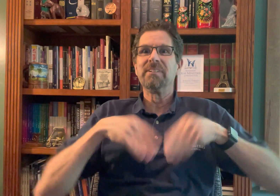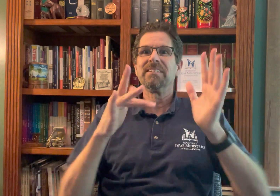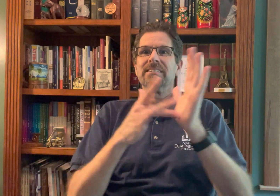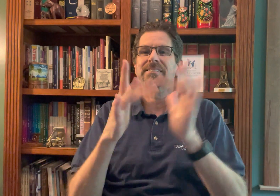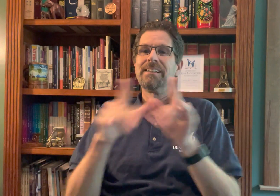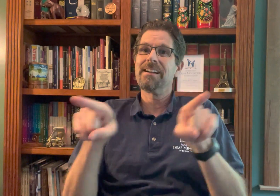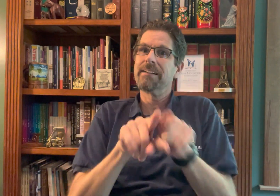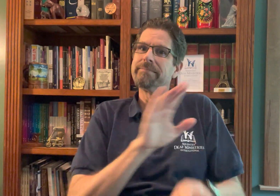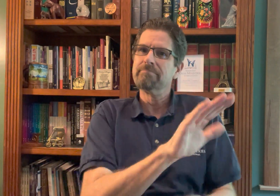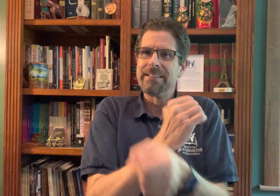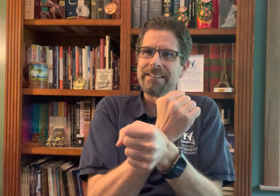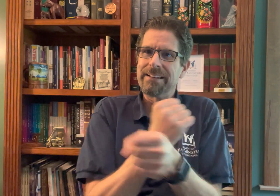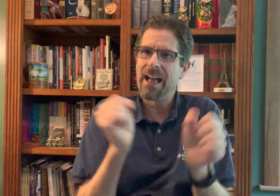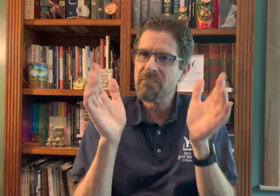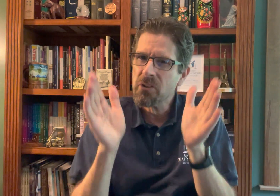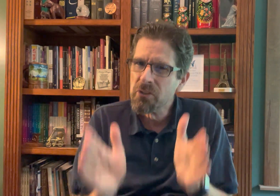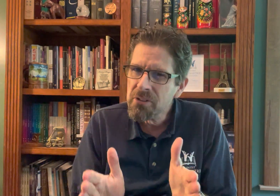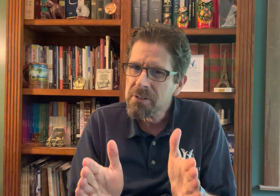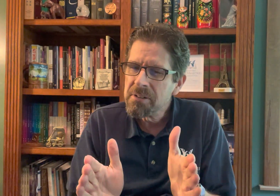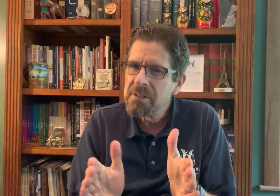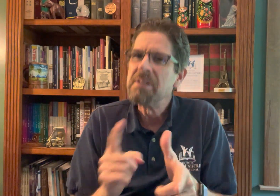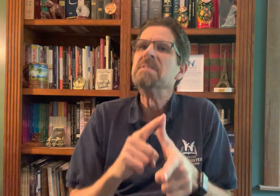And he accepted Jesus as his savior.